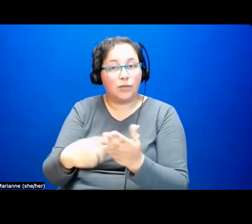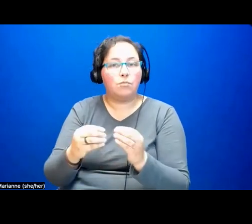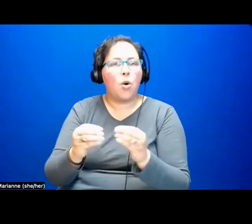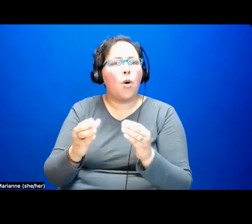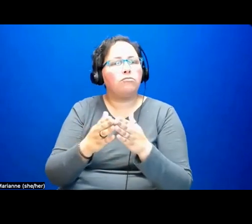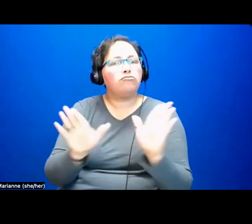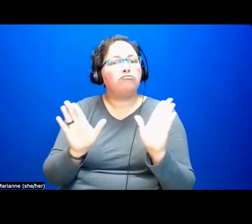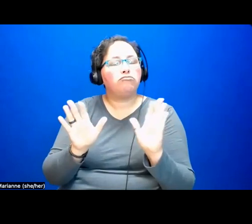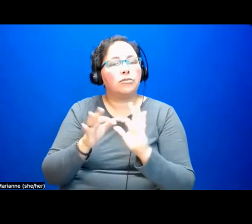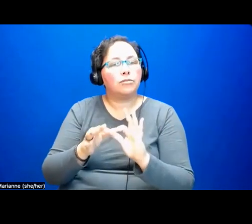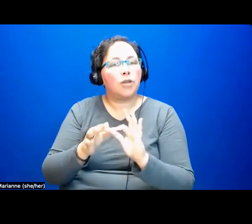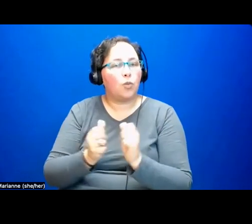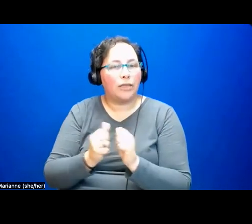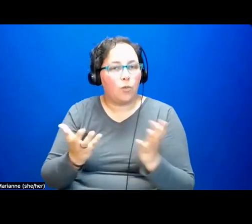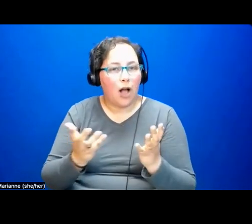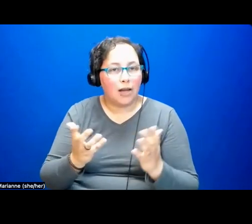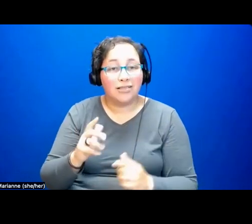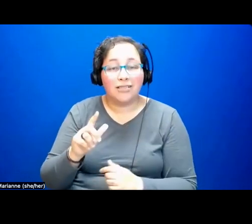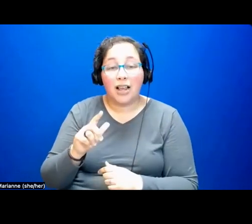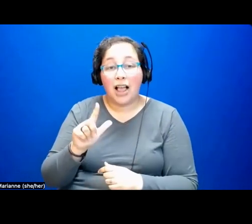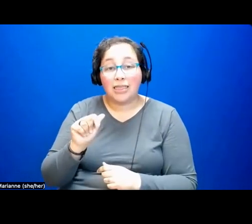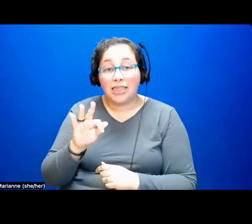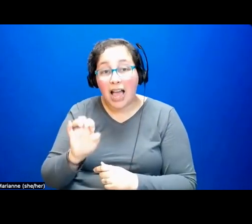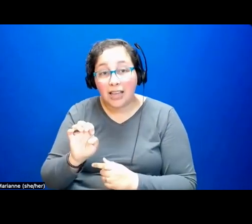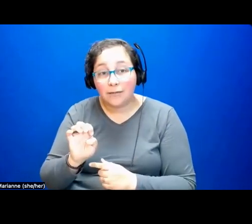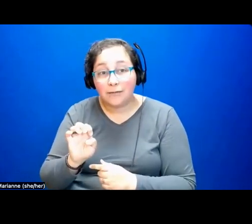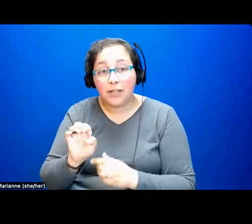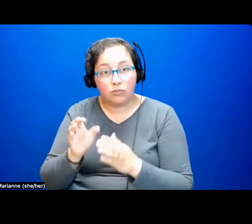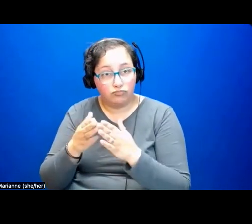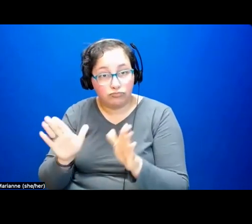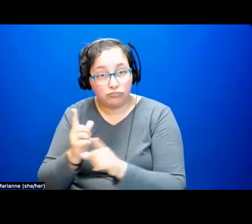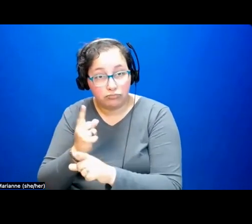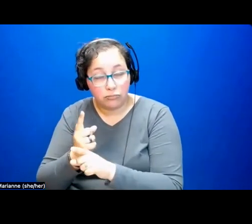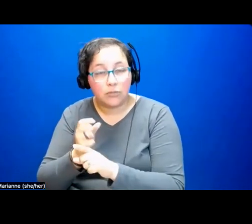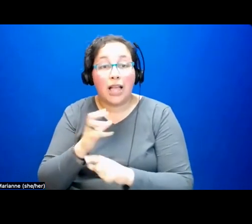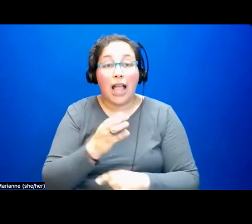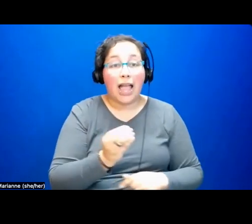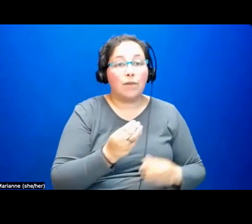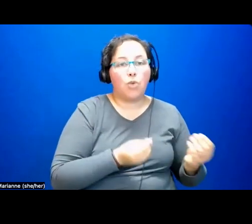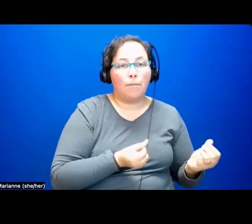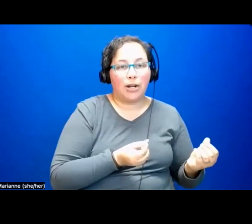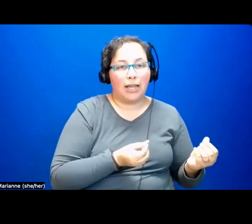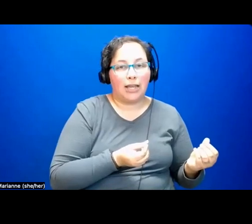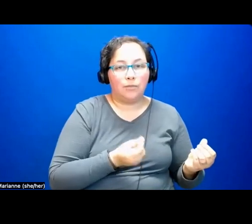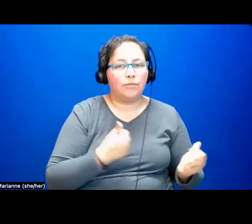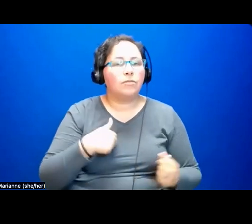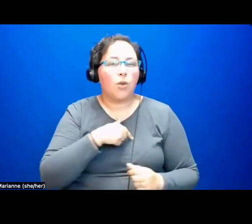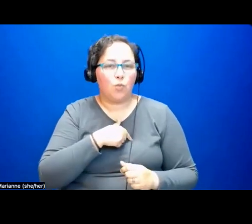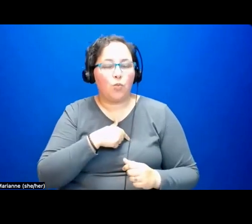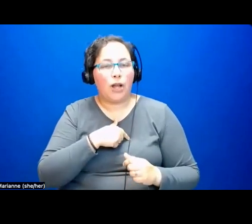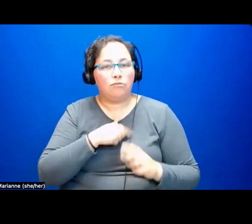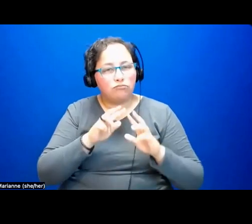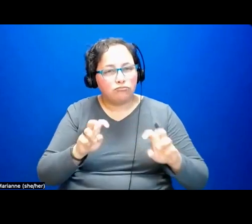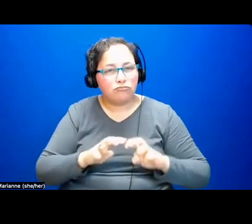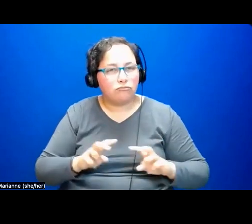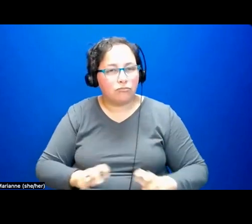between sovereignty, life, and property, especially at the scale that we are calling municipalism. To